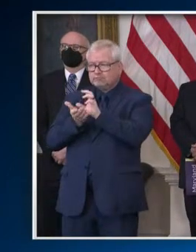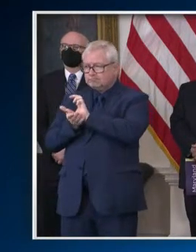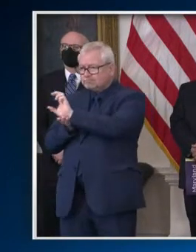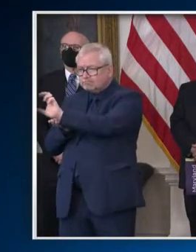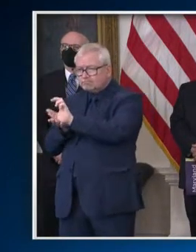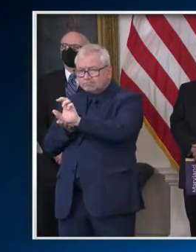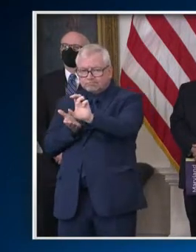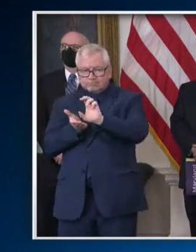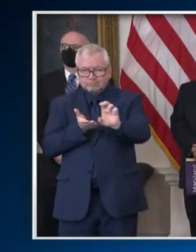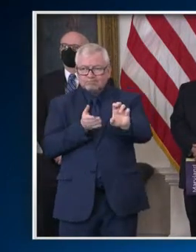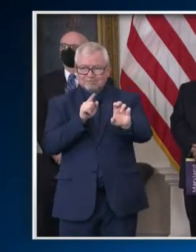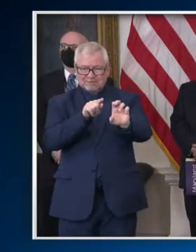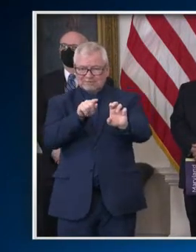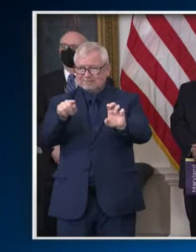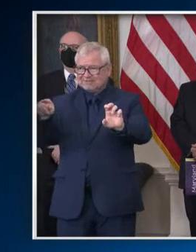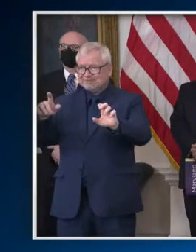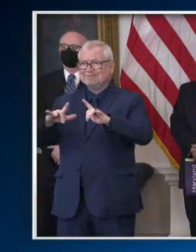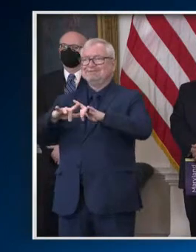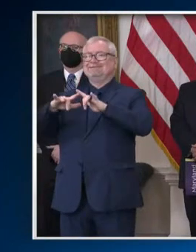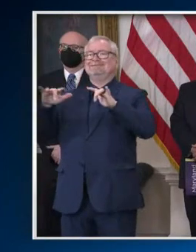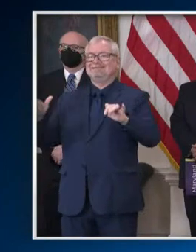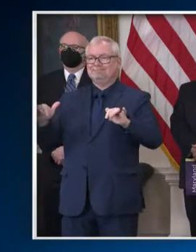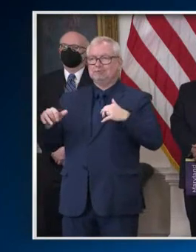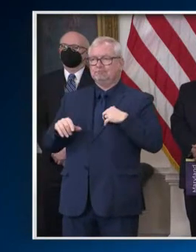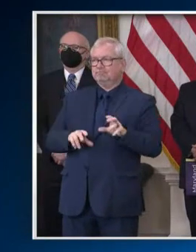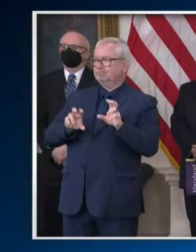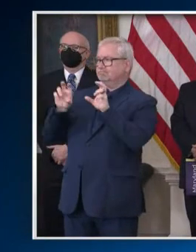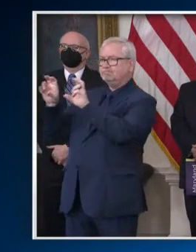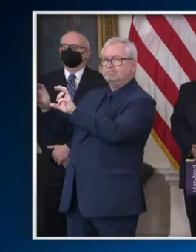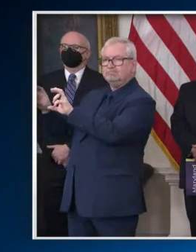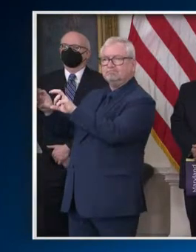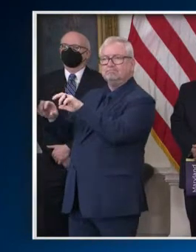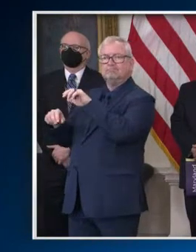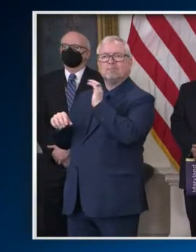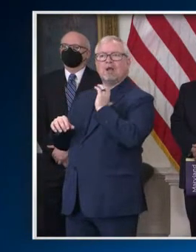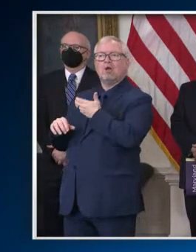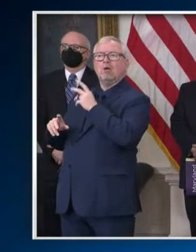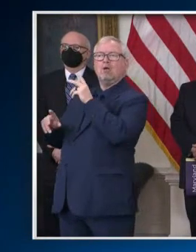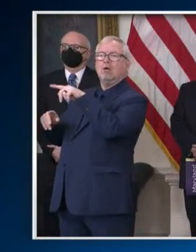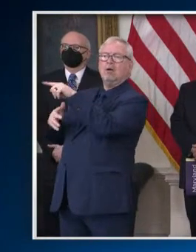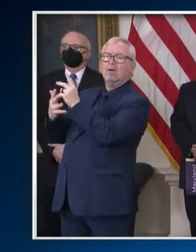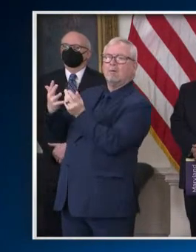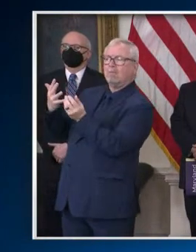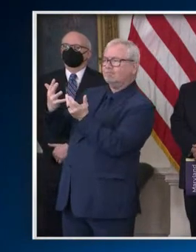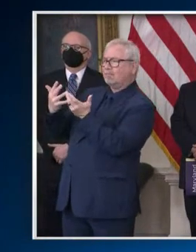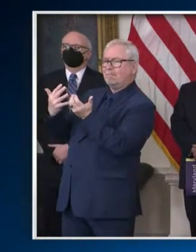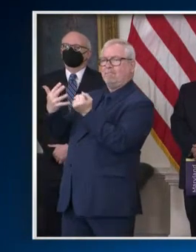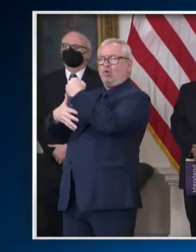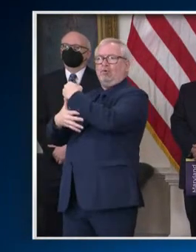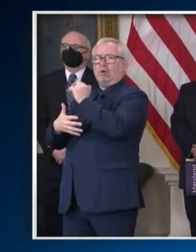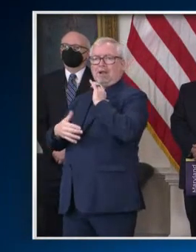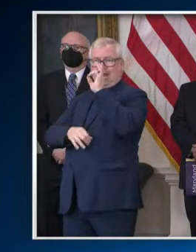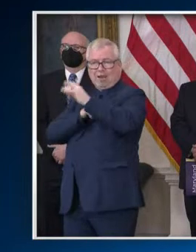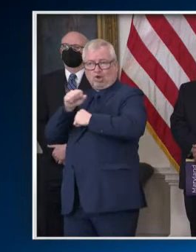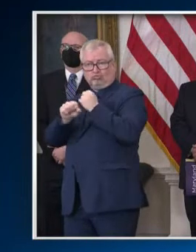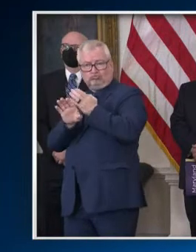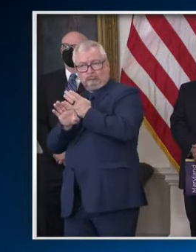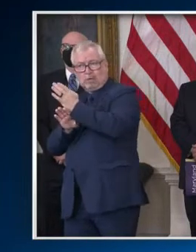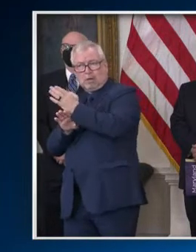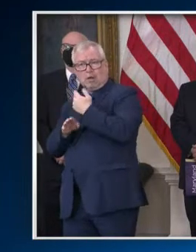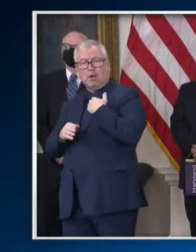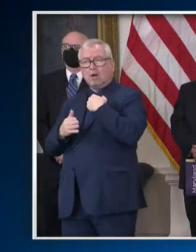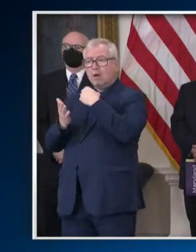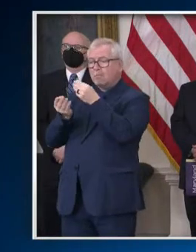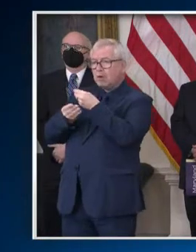of Maryland's top priorities. For the eighth year in a row, our budget includes record funding